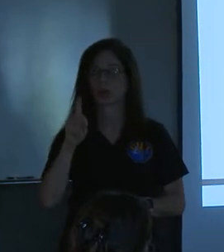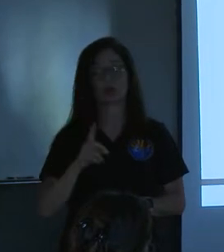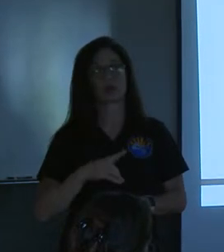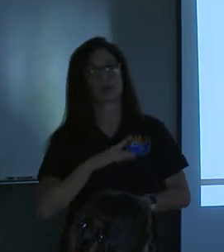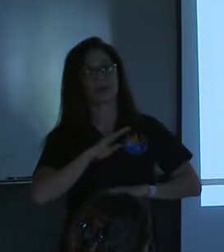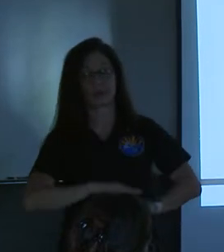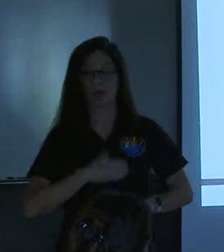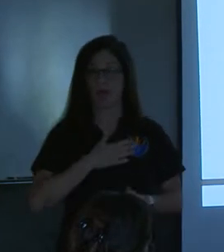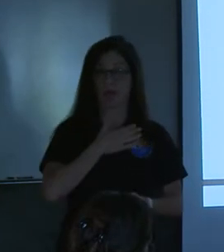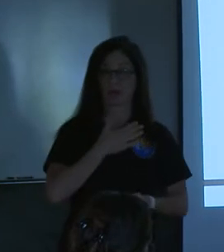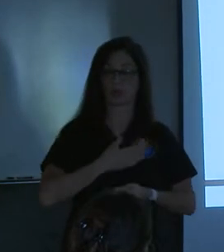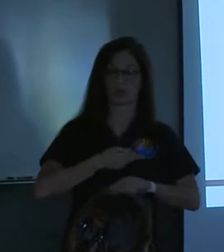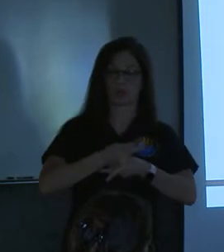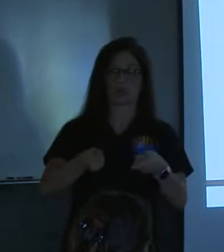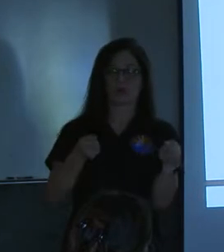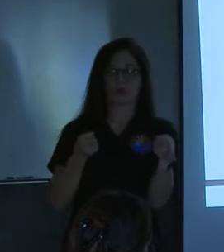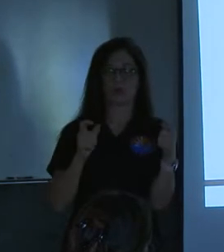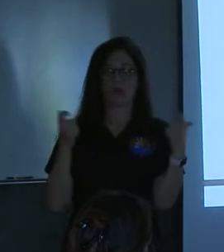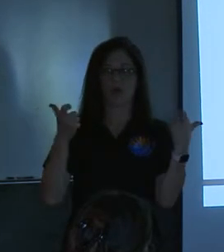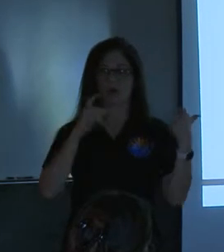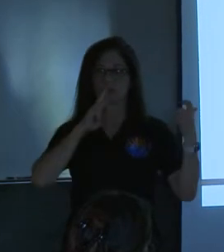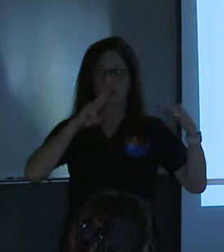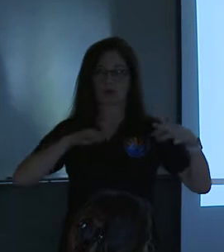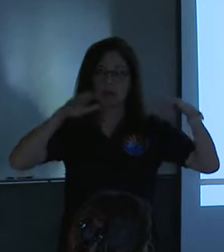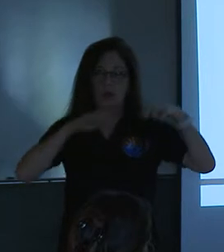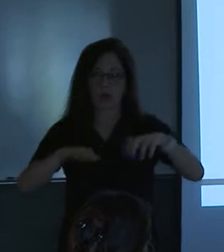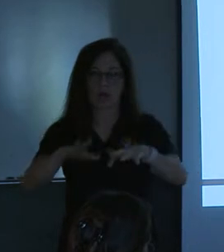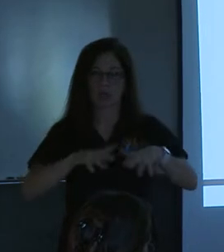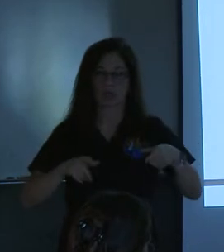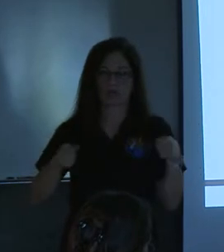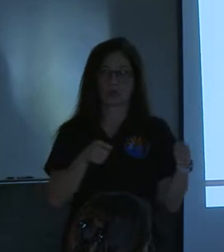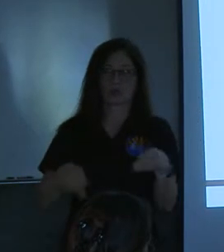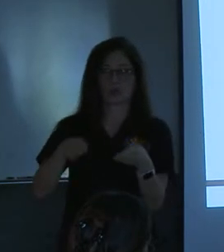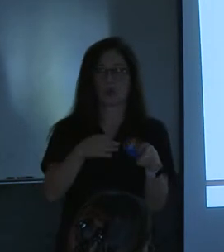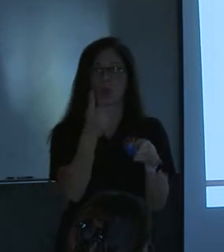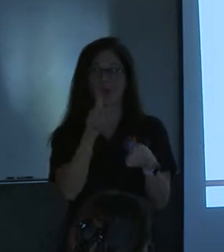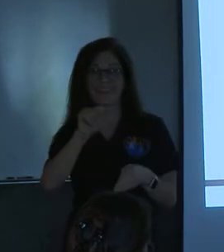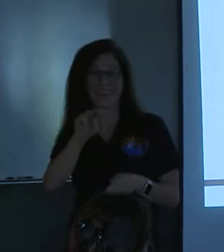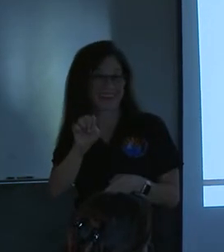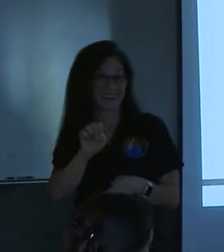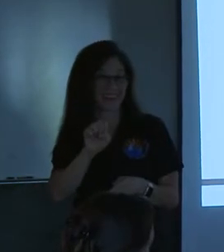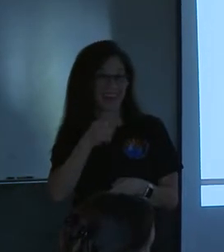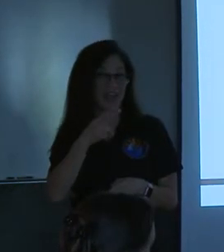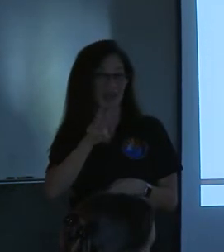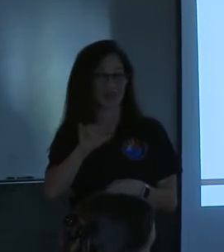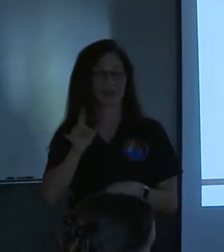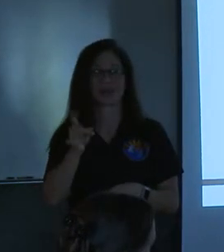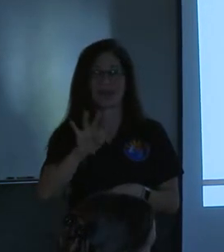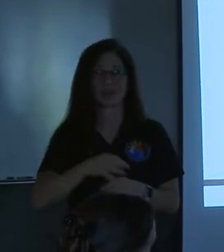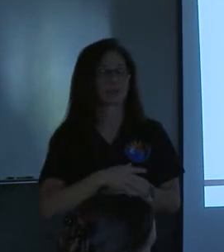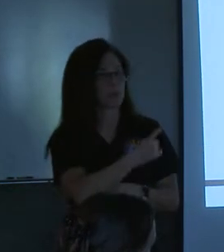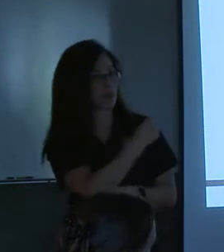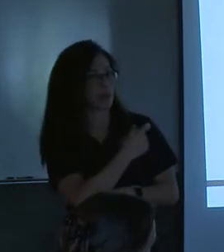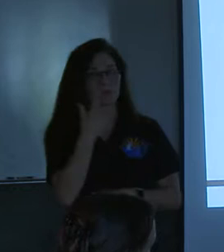that we contained this large rainfall event, uh, to really only one lane of Highway 89. Is that because the logs